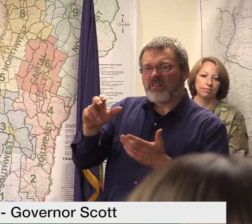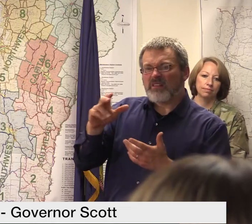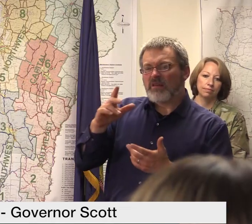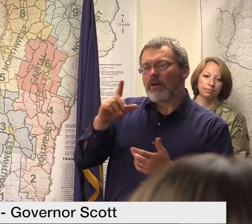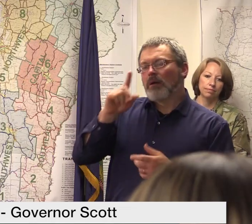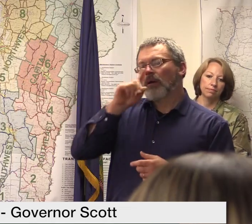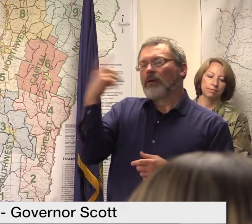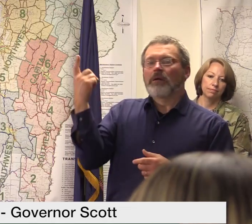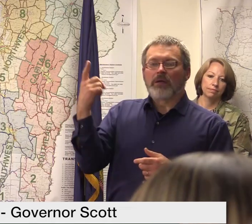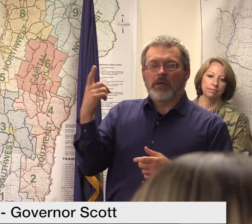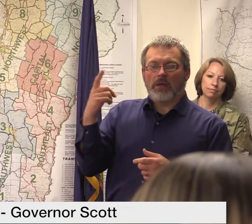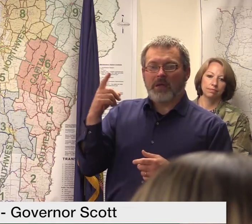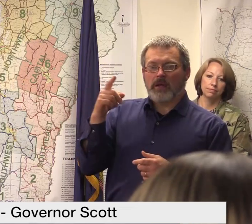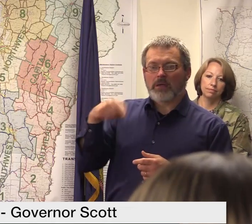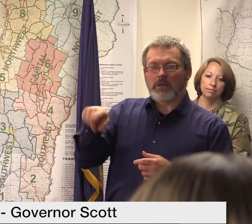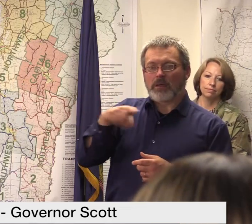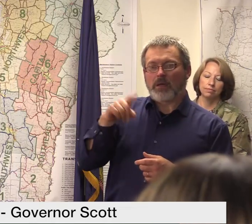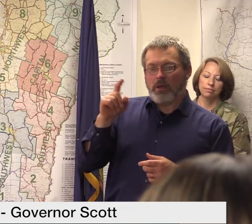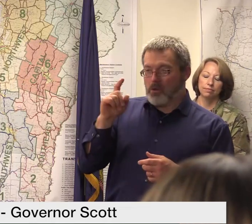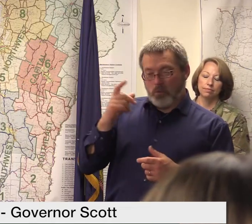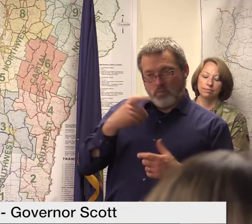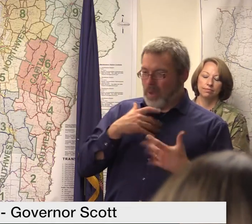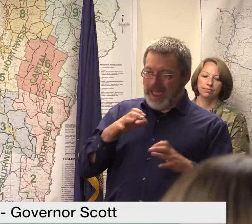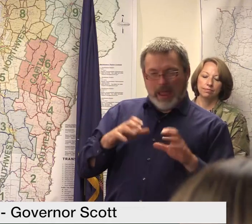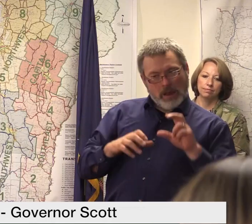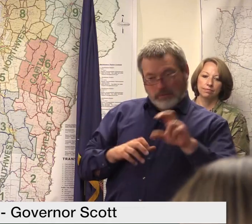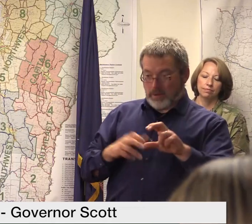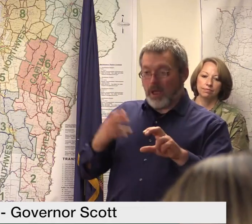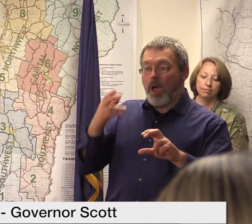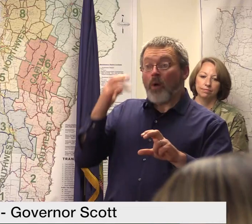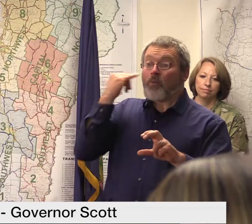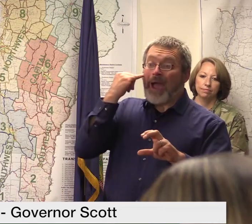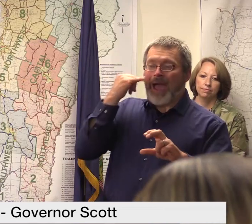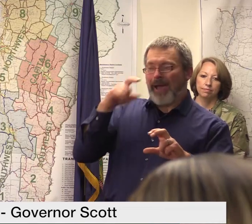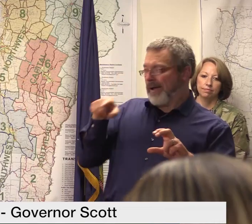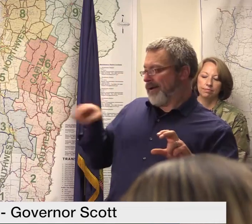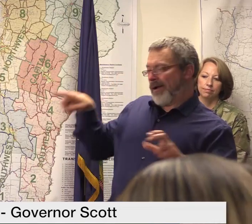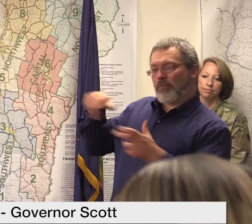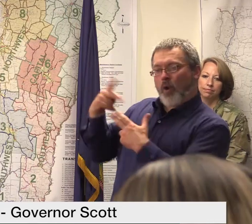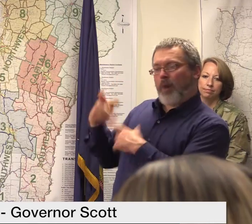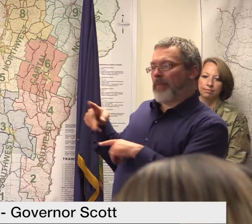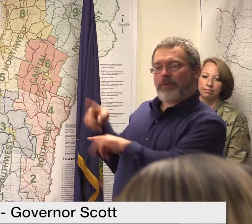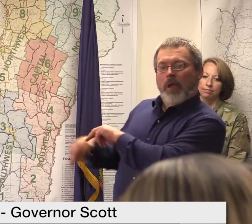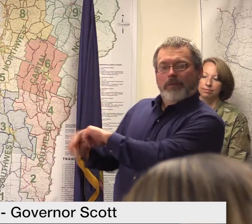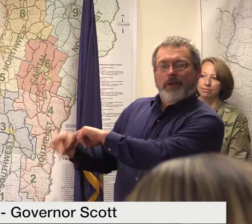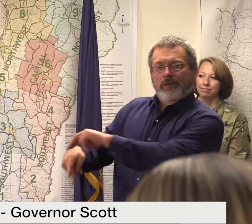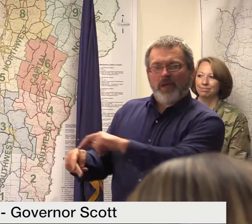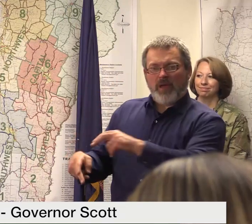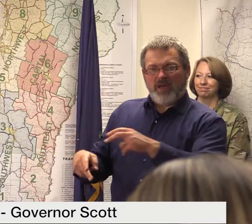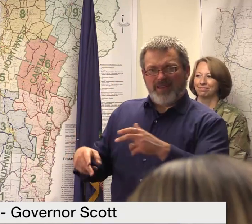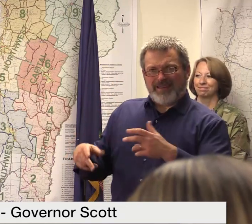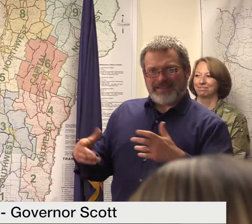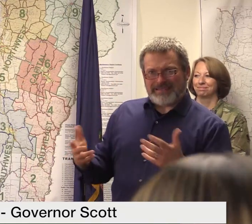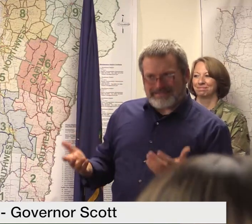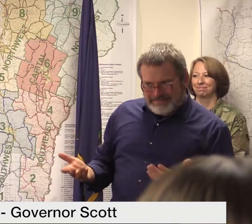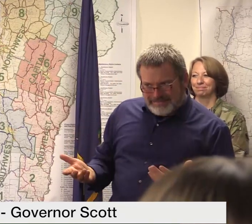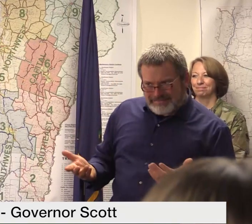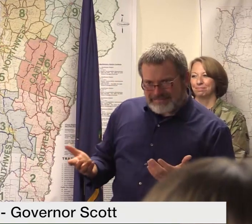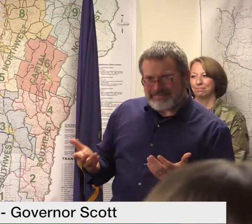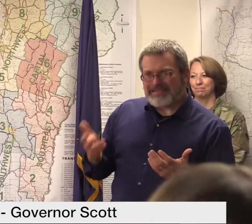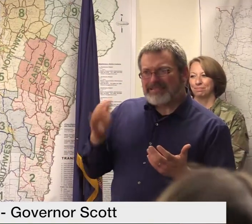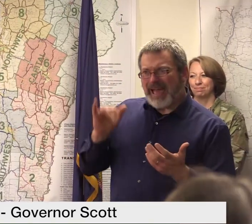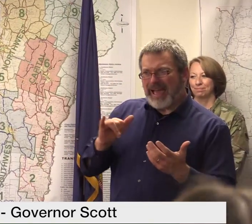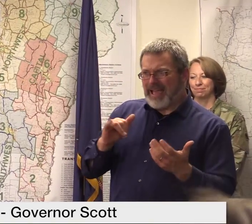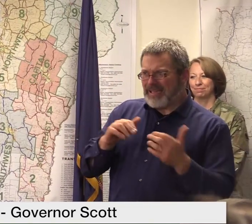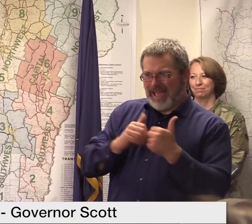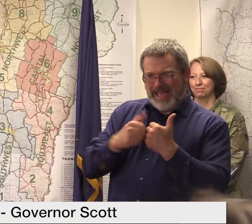somewhere else I mean do you really have confidence that this well that the system can solve this I don't know if I